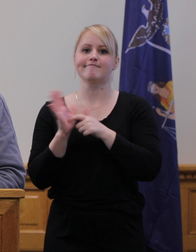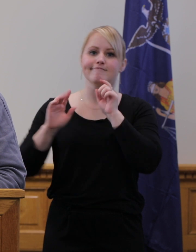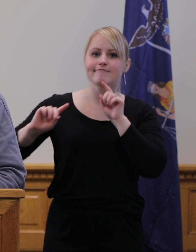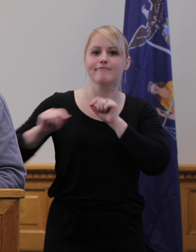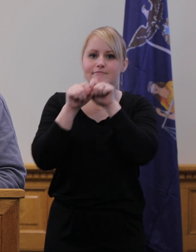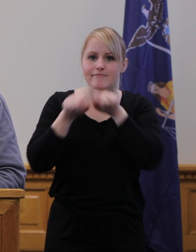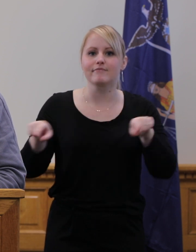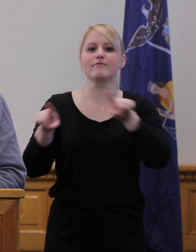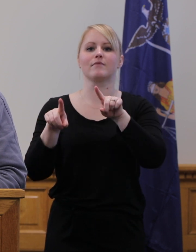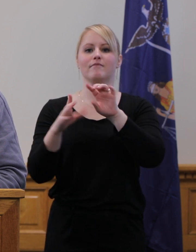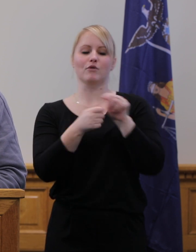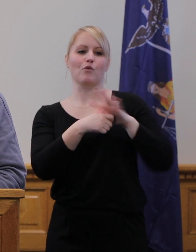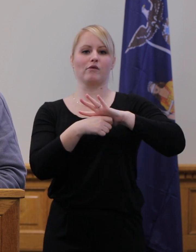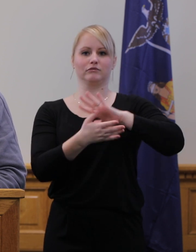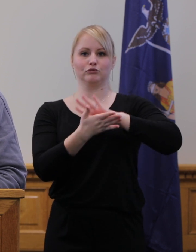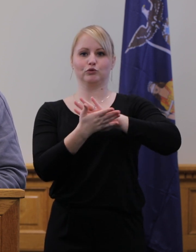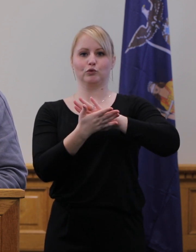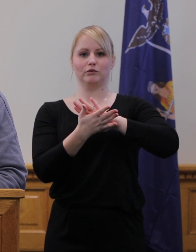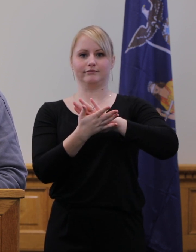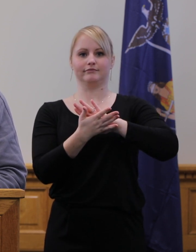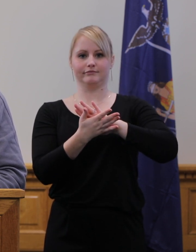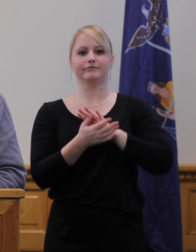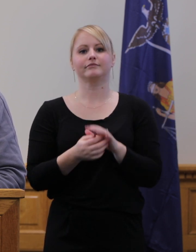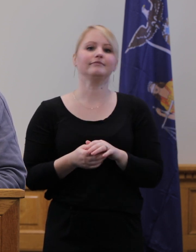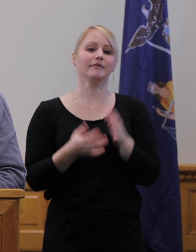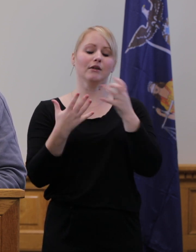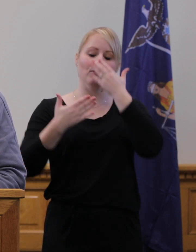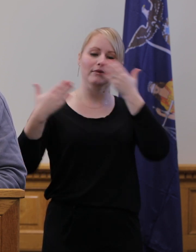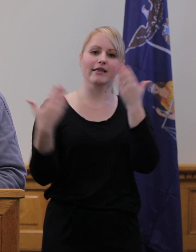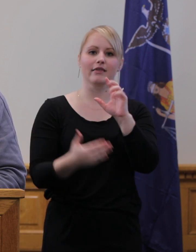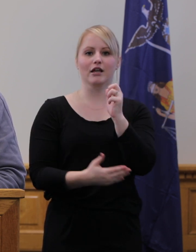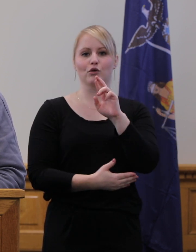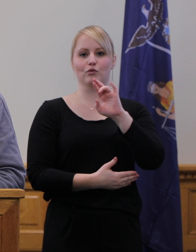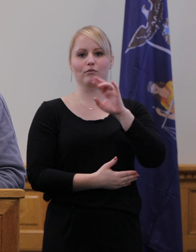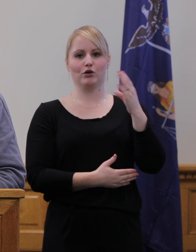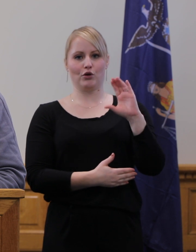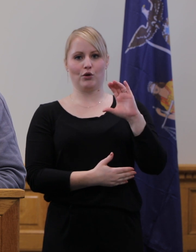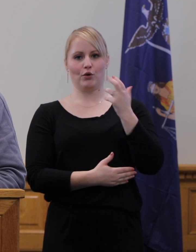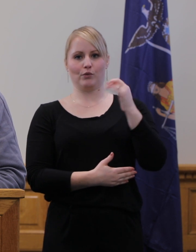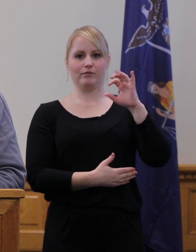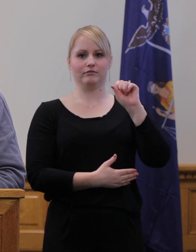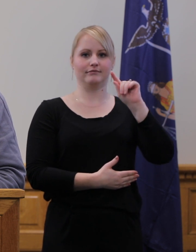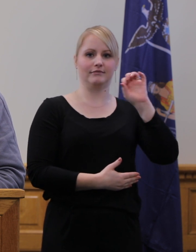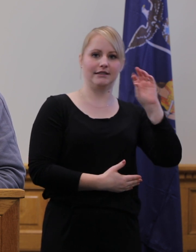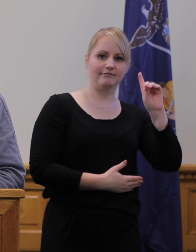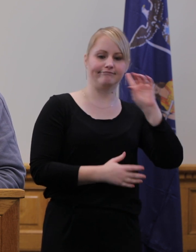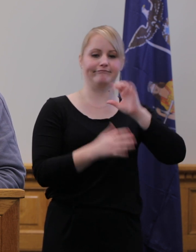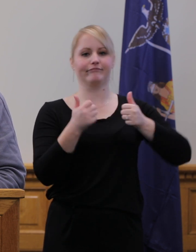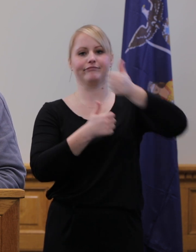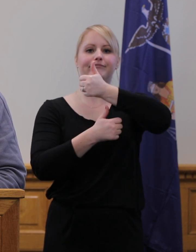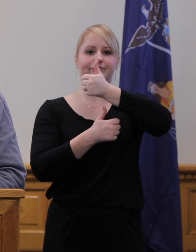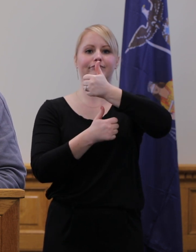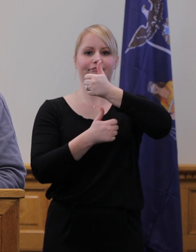of Oswego City BOCES, the school superintendents, and the Health Department for working together on this issue. The partnership